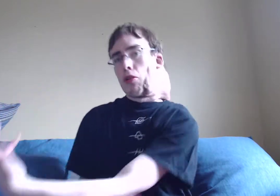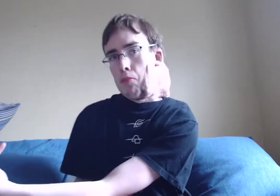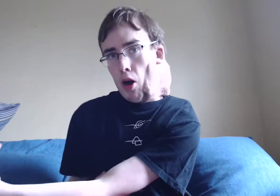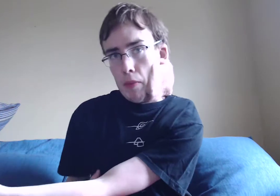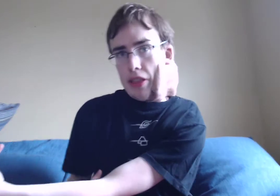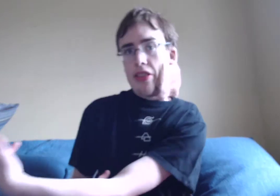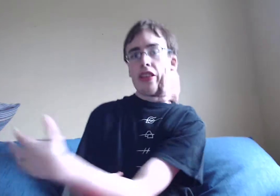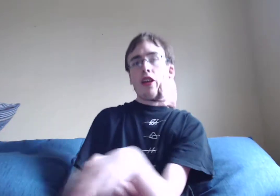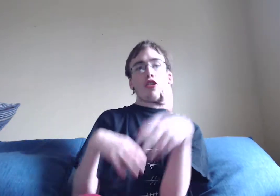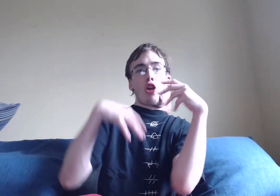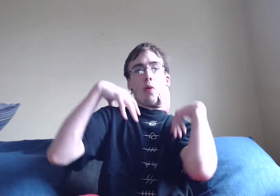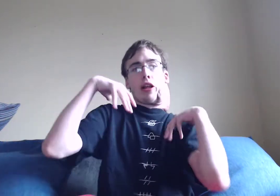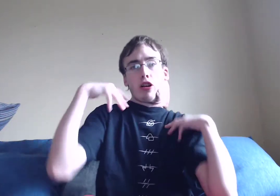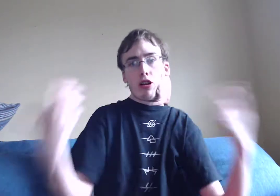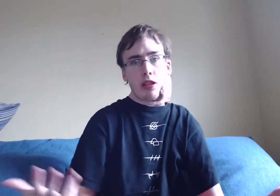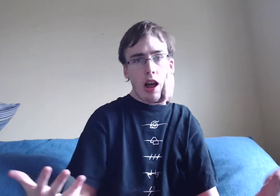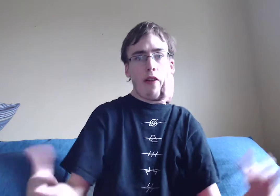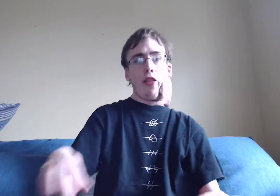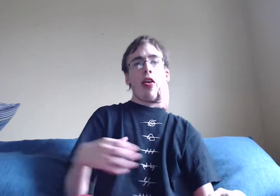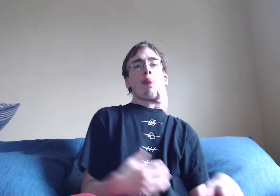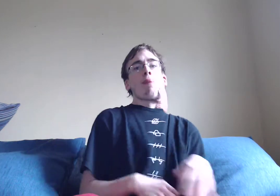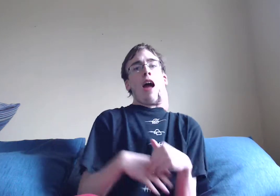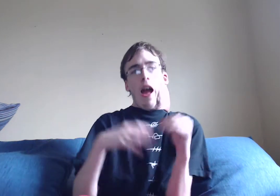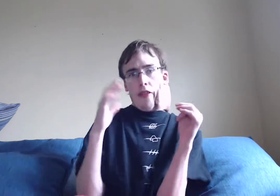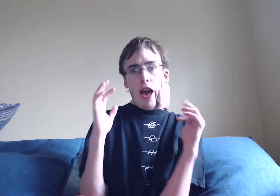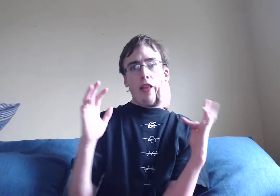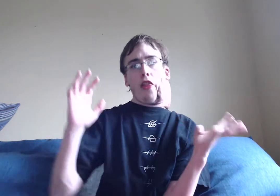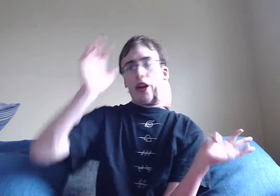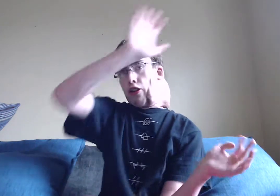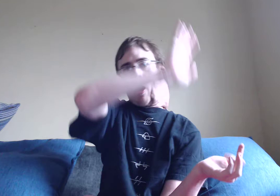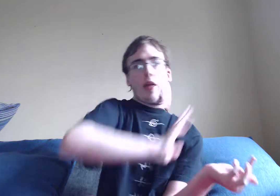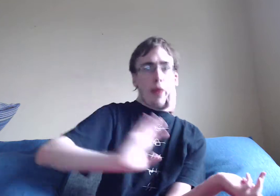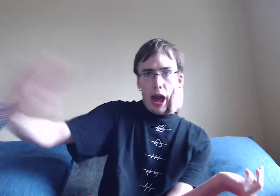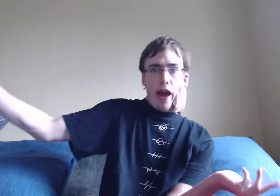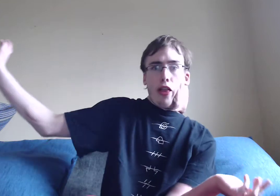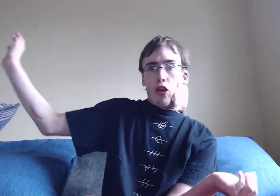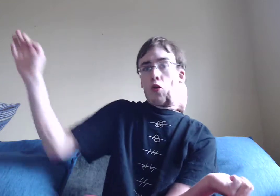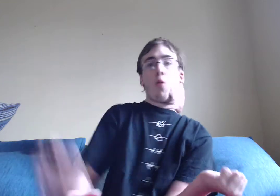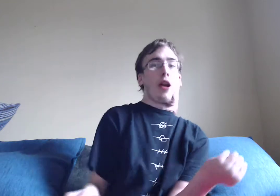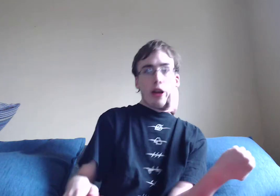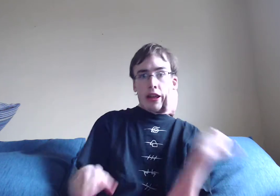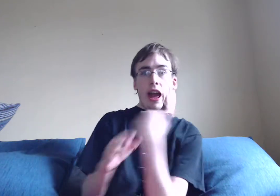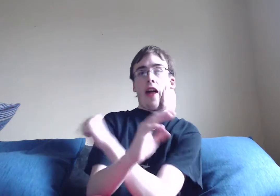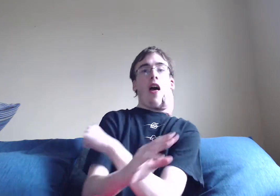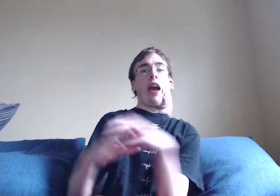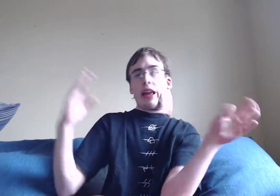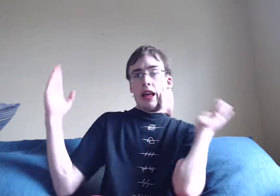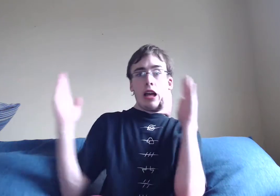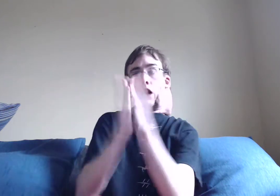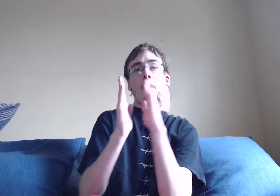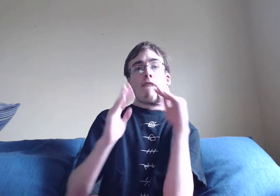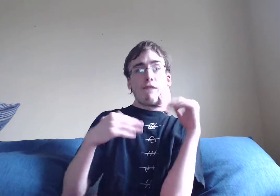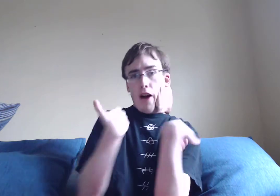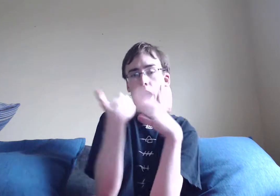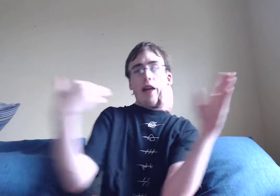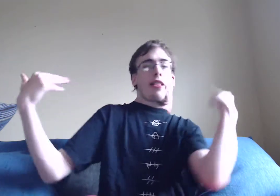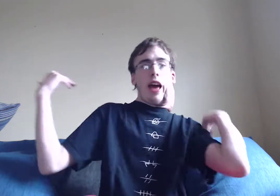moments. Doing their stuff. And then. Later on at the end. We just get like. 5. 10.